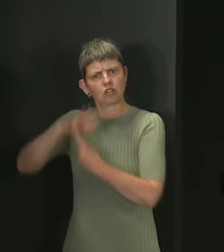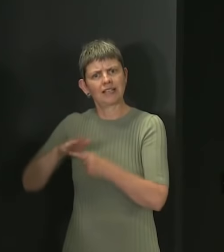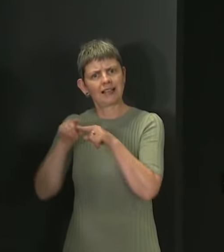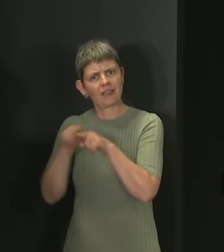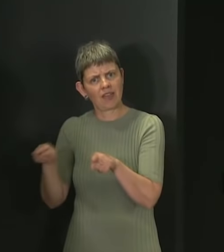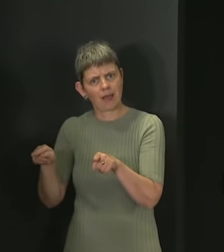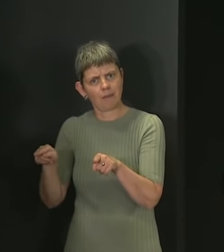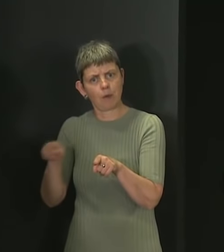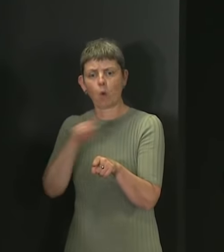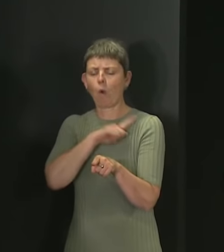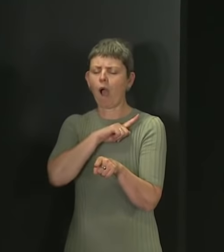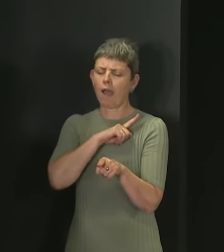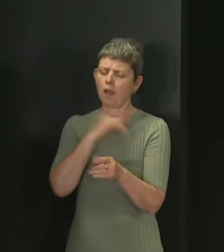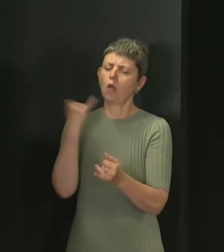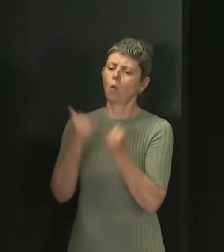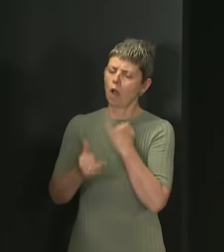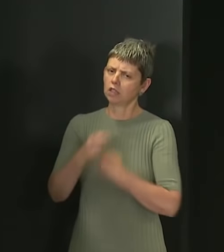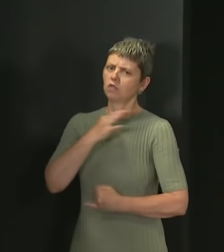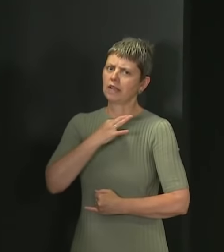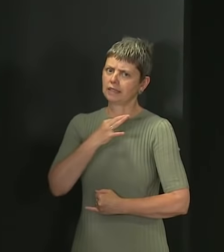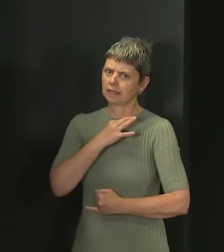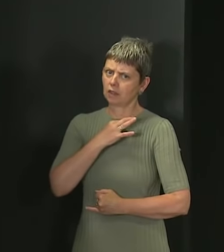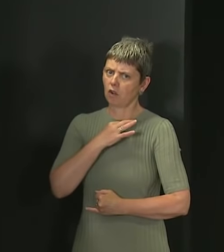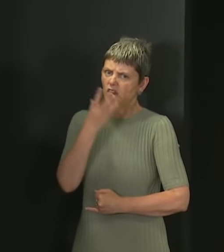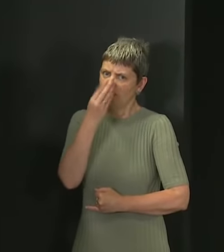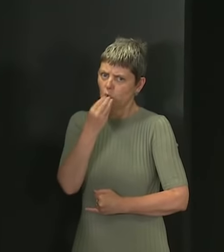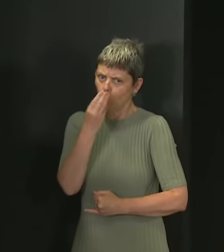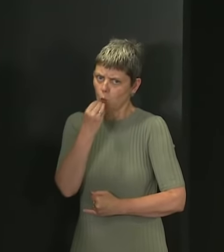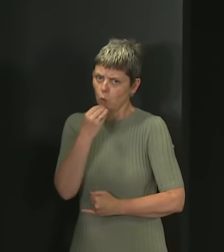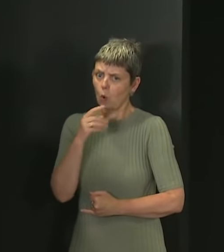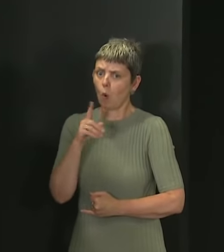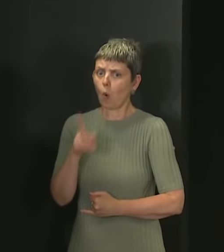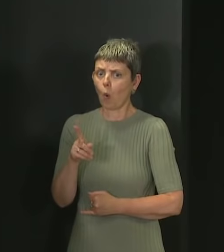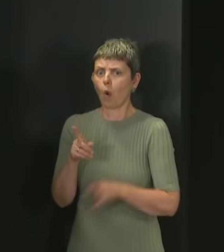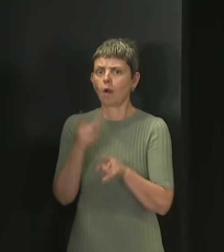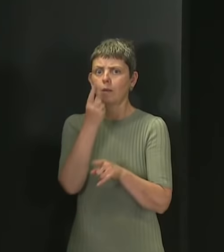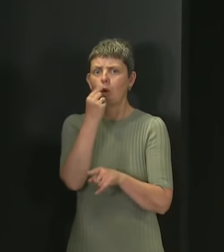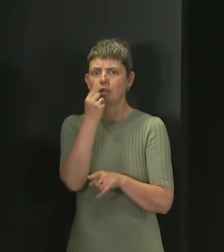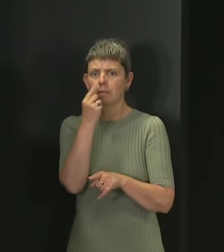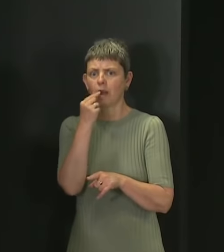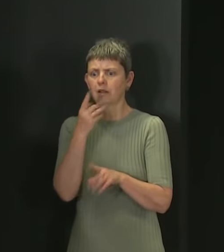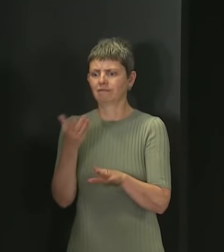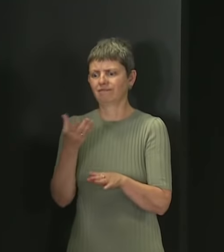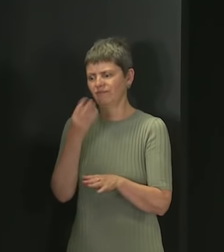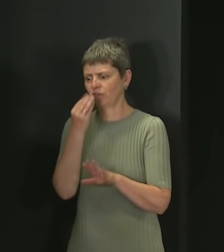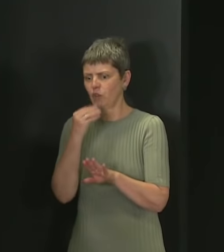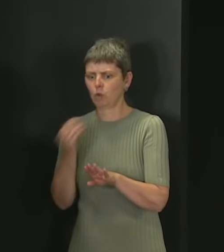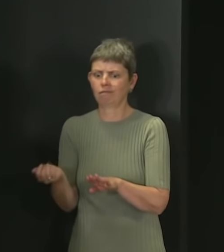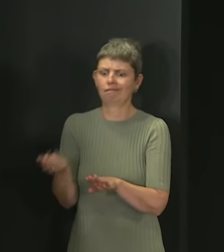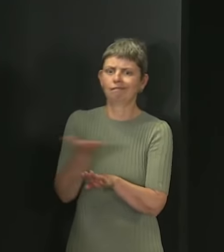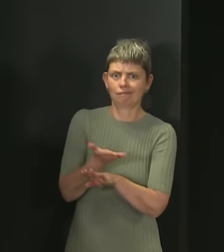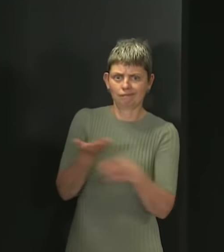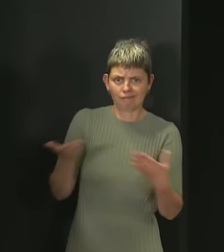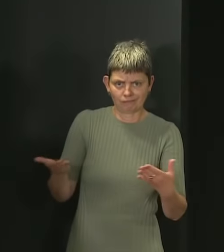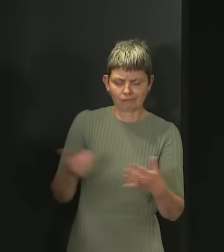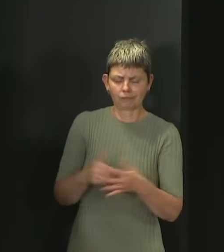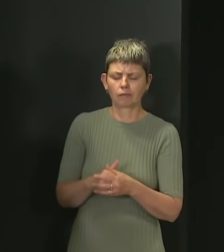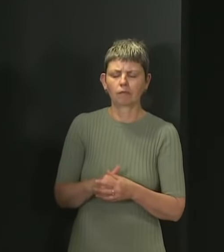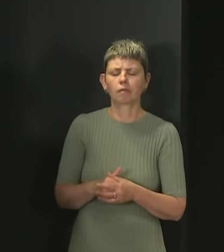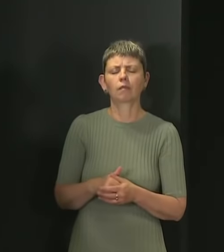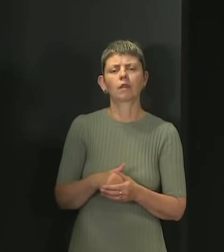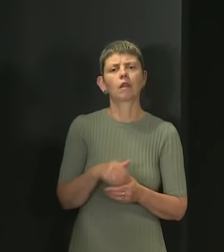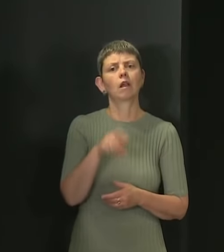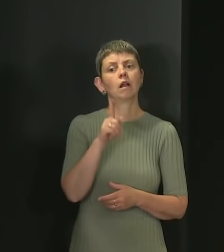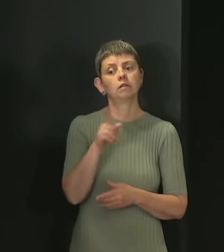are either at the greatest risk of contracting seasonal flu or can act as a source of infection to those who are most vulnerable. And once